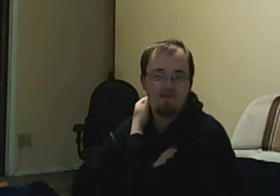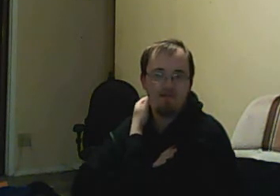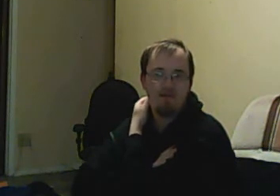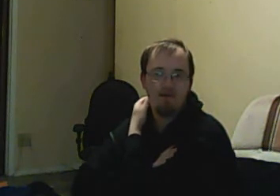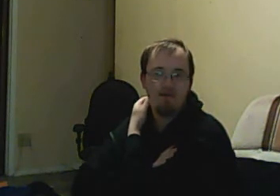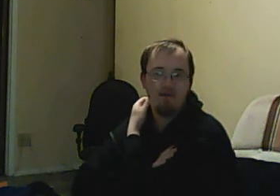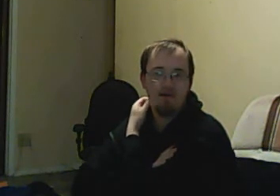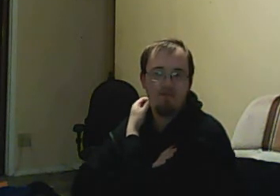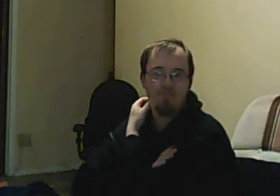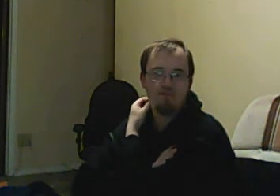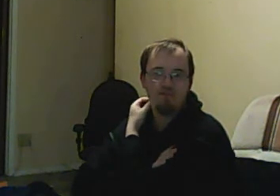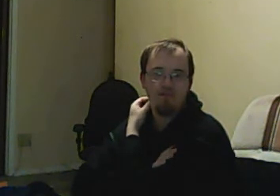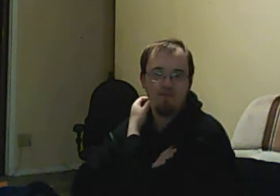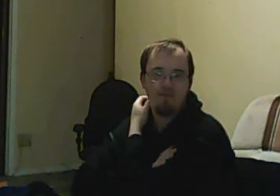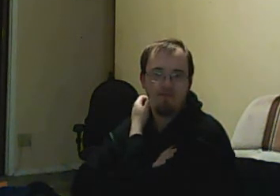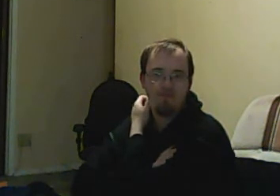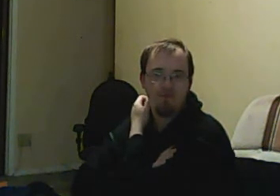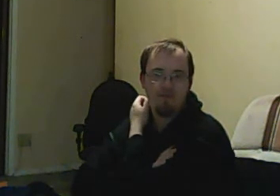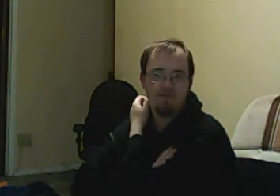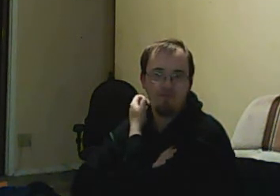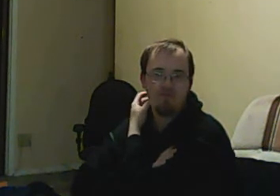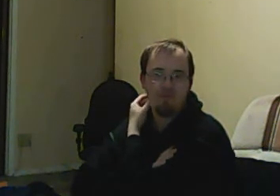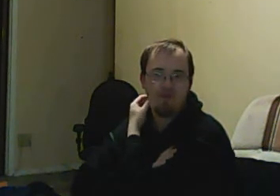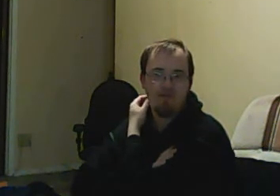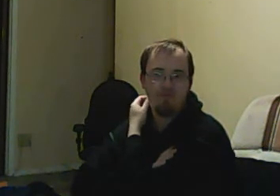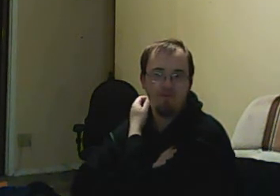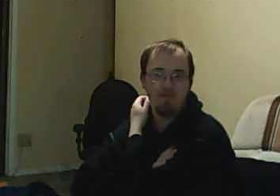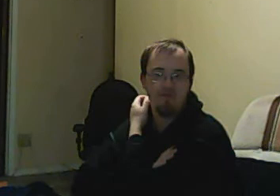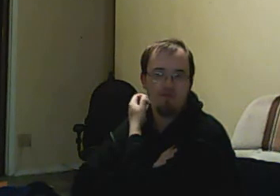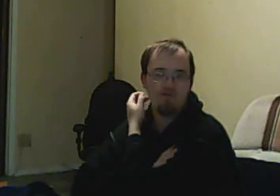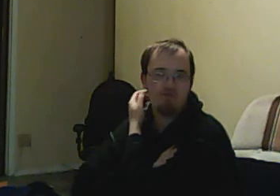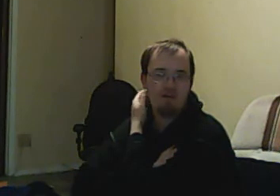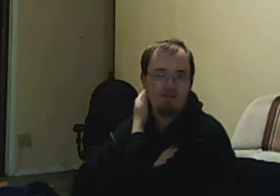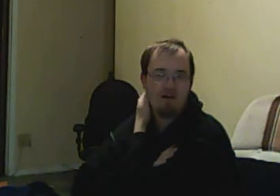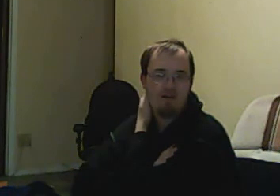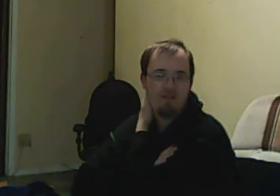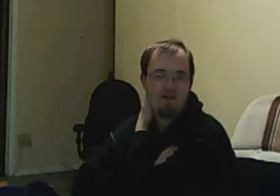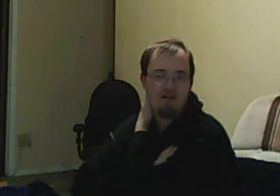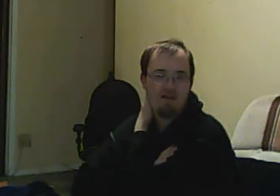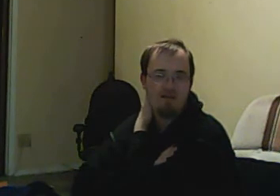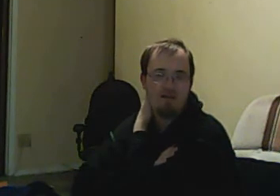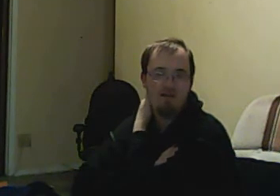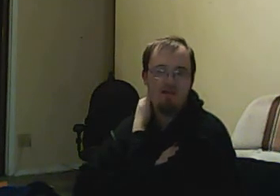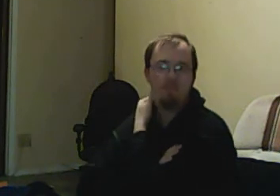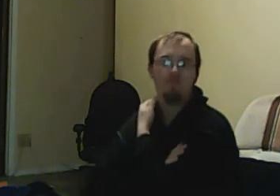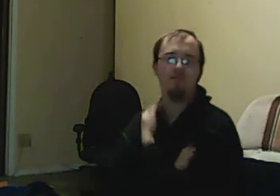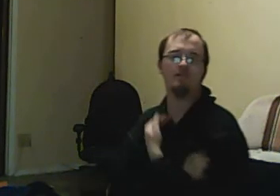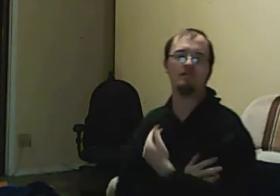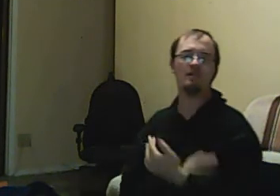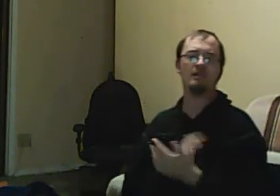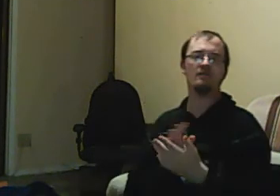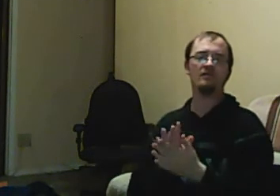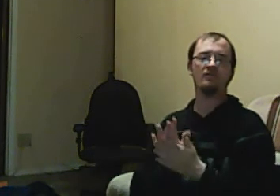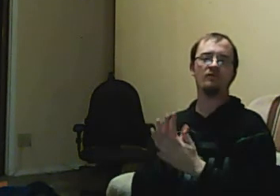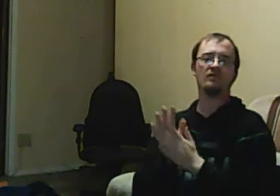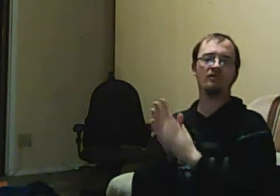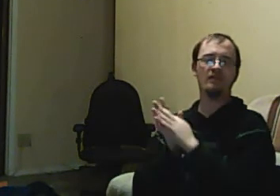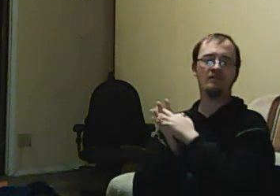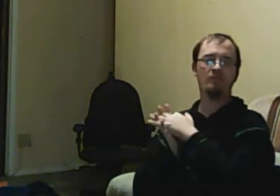unfortunately, preparing for dealing with school shootings are things that lots of students in the United States are forced to confront at some